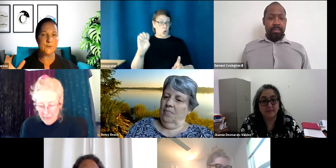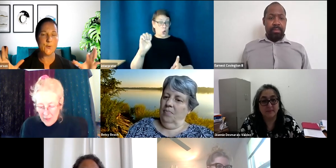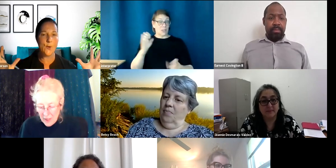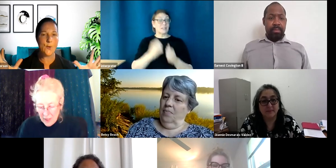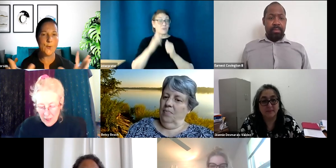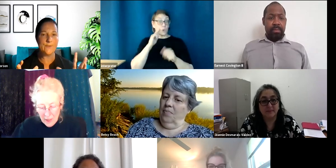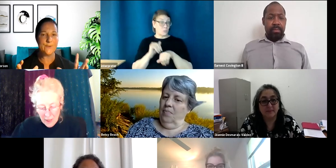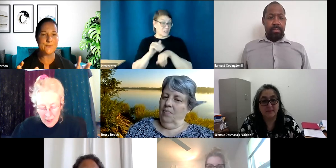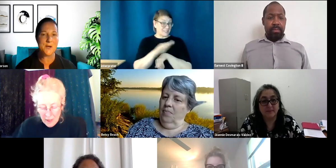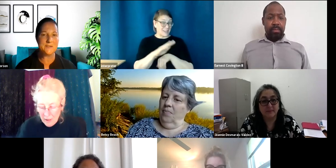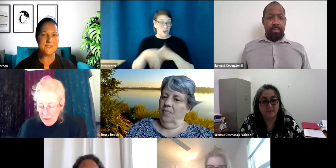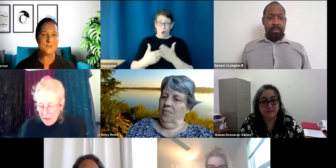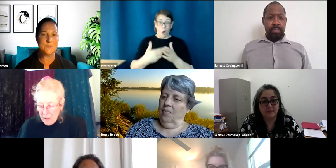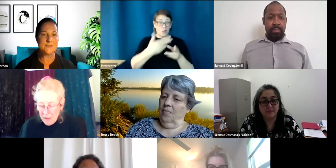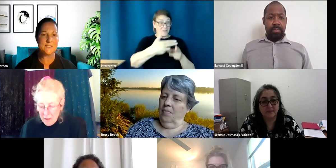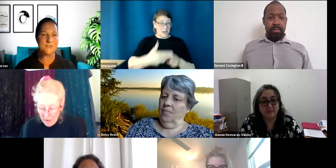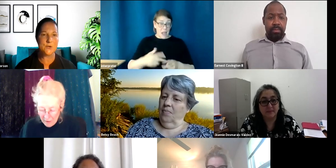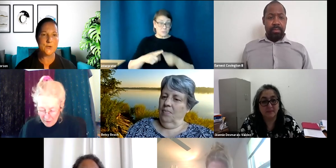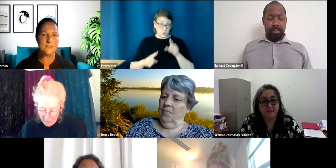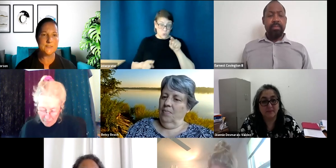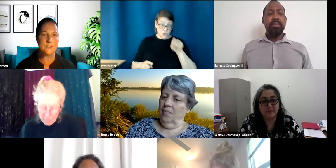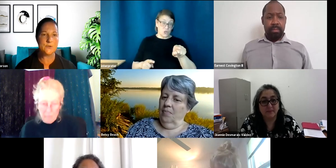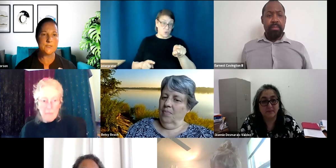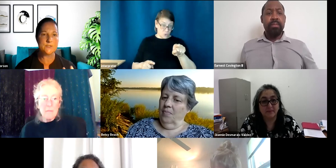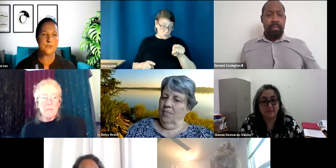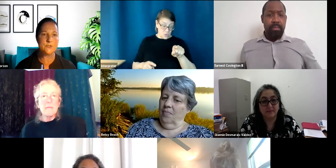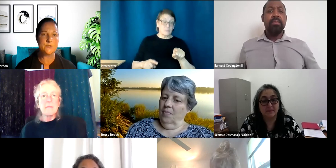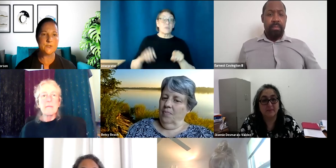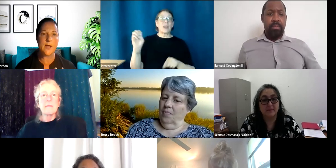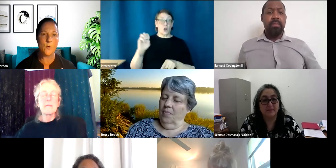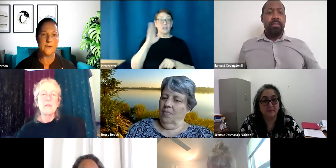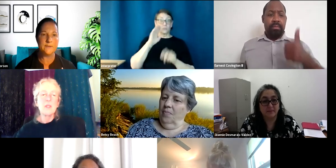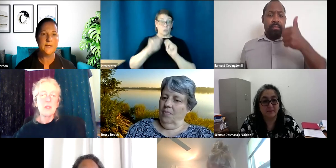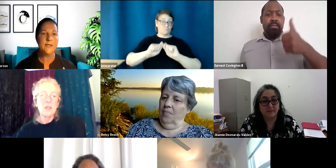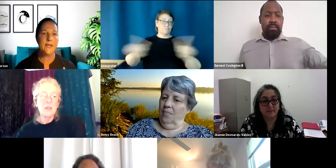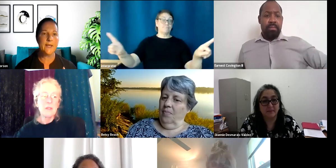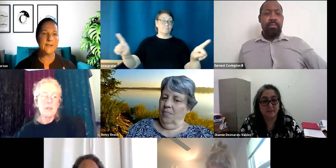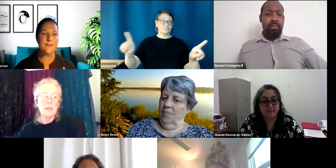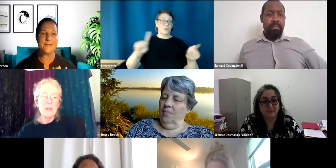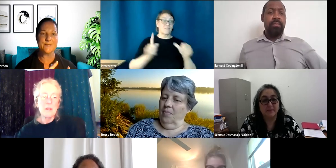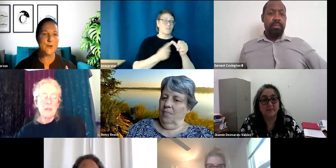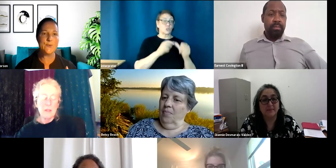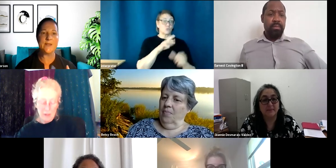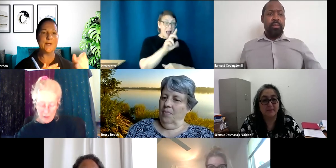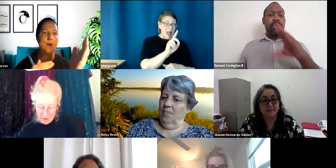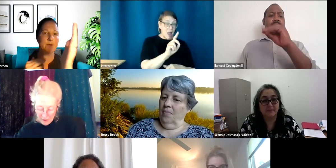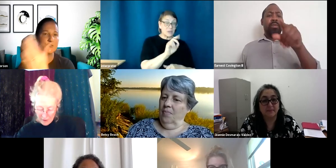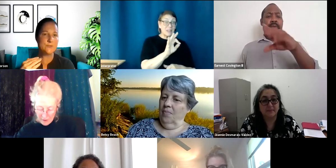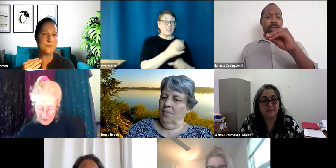send all of those contacts we discussed to earnest and earnest is going to do a round one. And if he gets a no, then he can go into